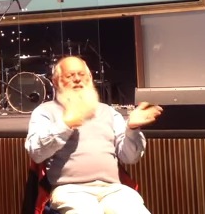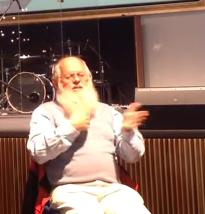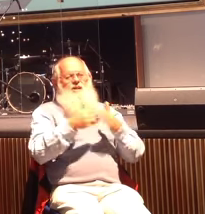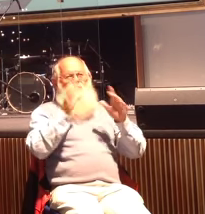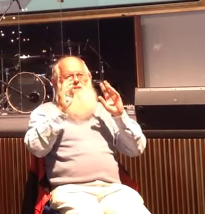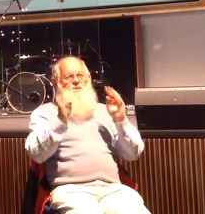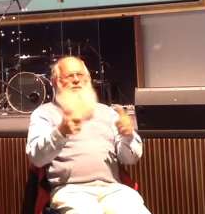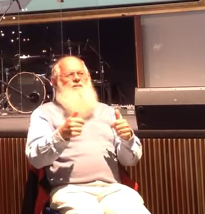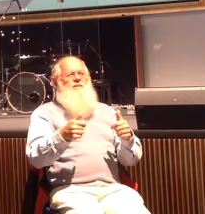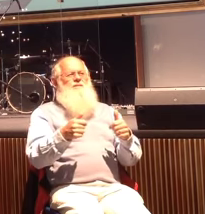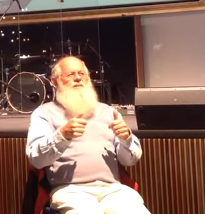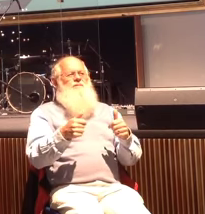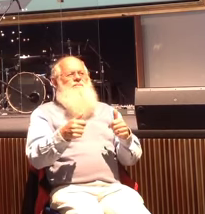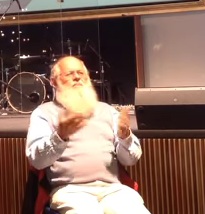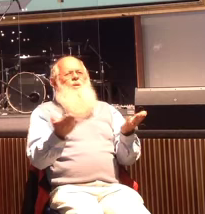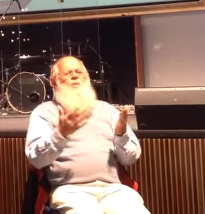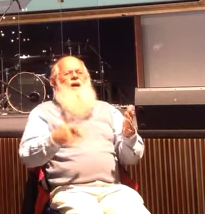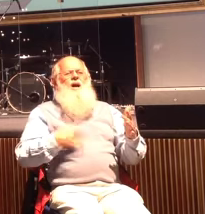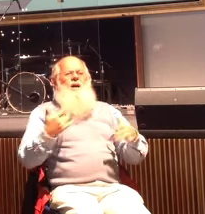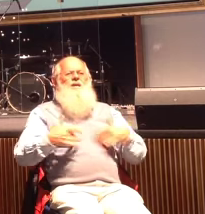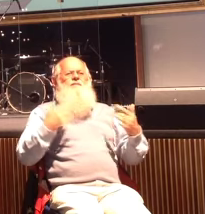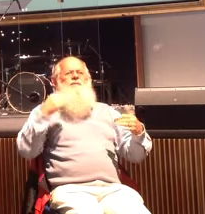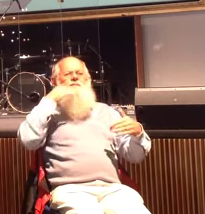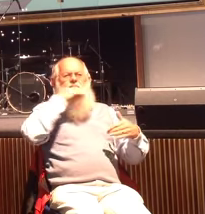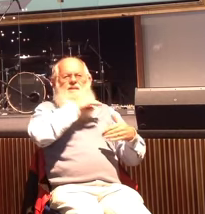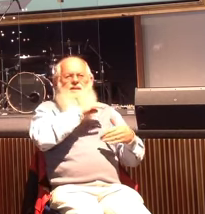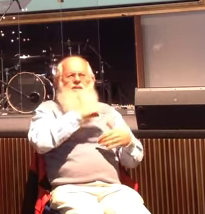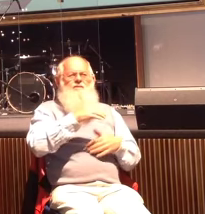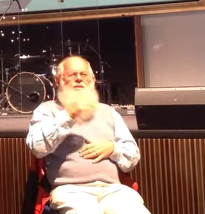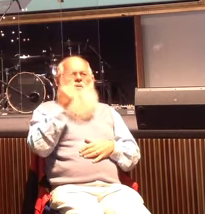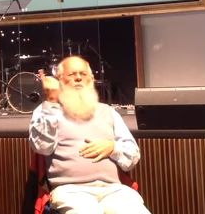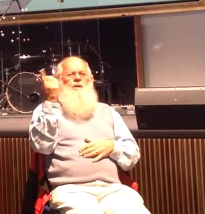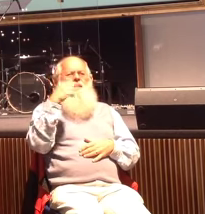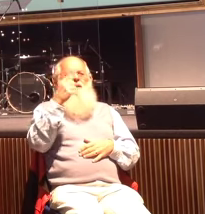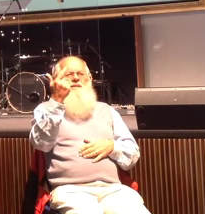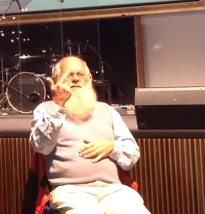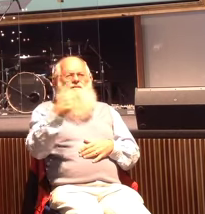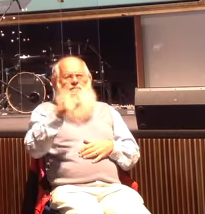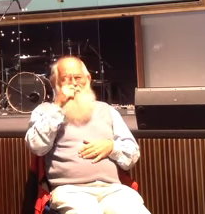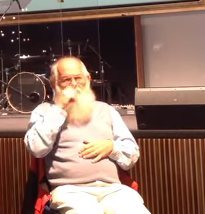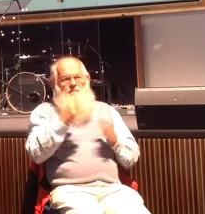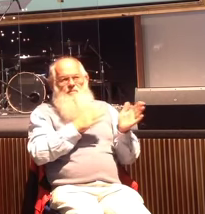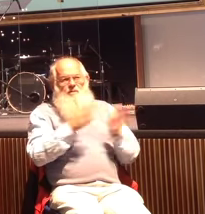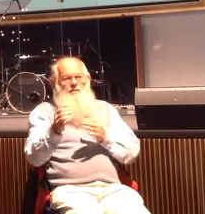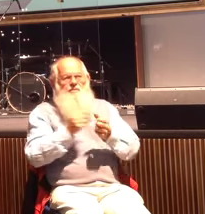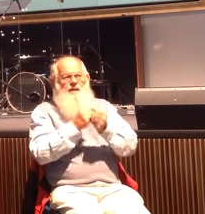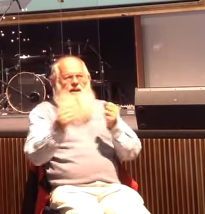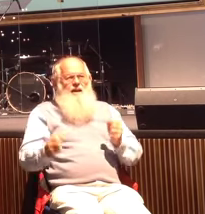the number one growth corridor in Australia. A hundred and seventy people move to our postcode a week.